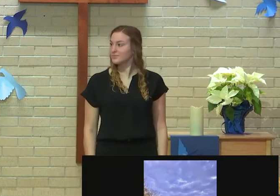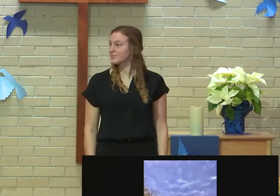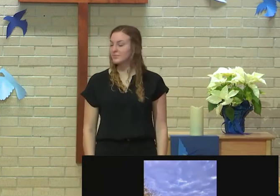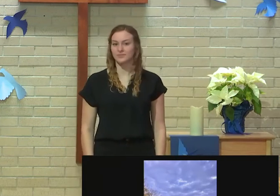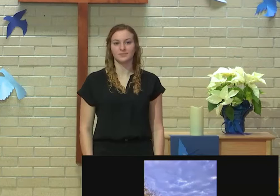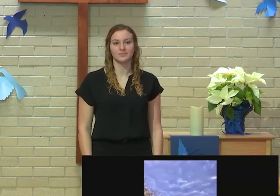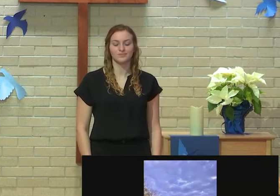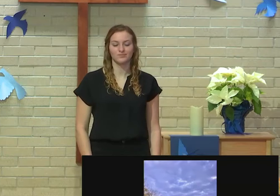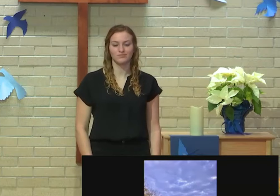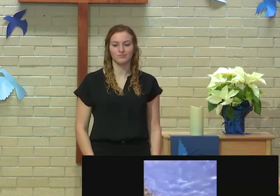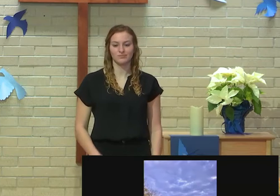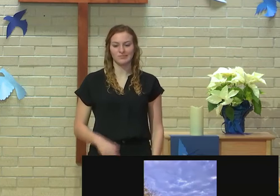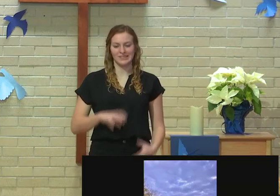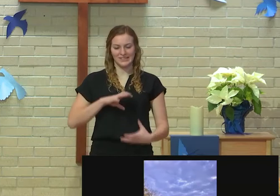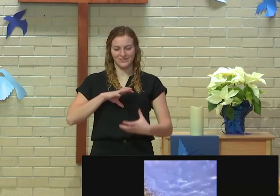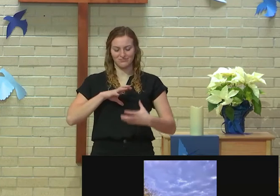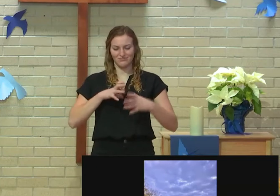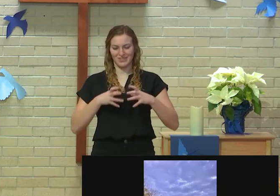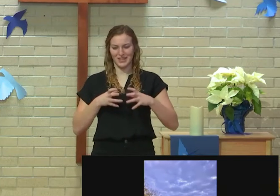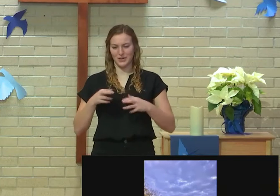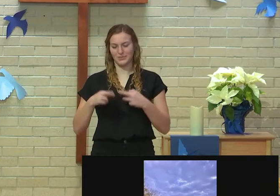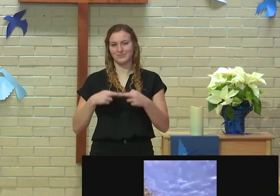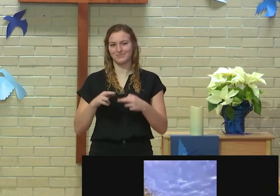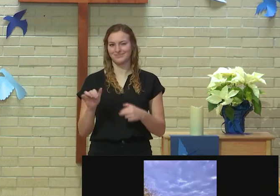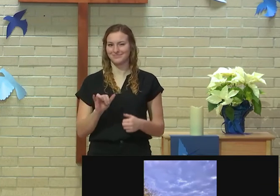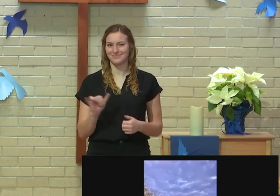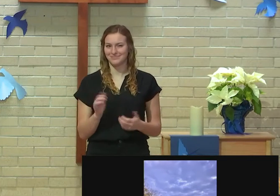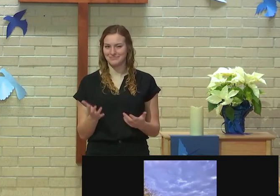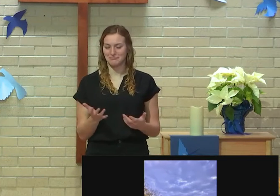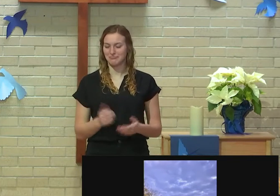Is not decay the oldest form of recycling?